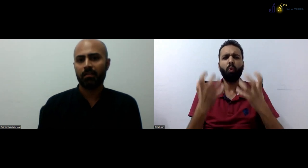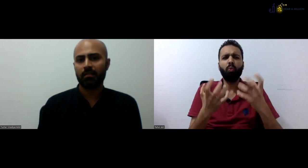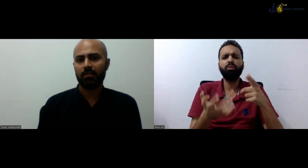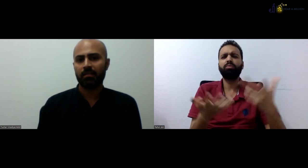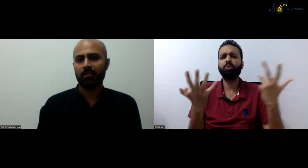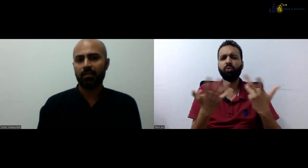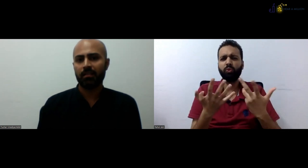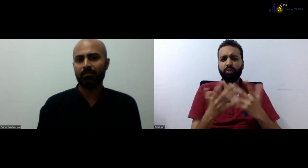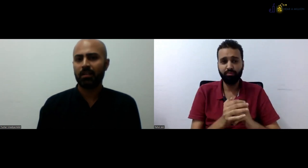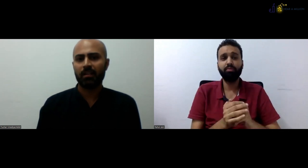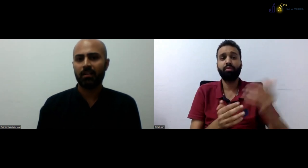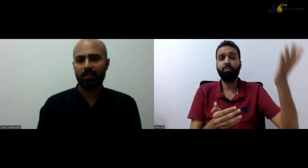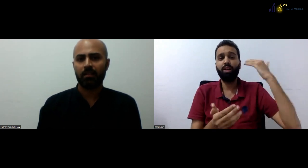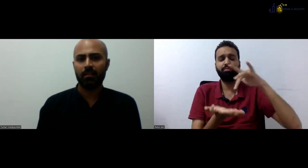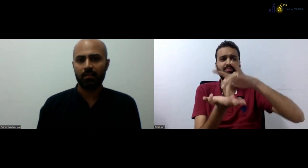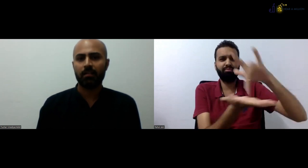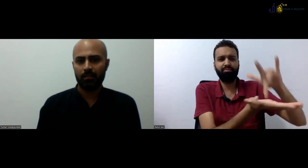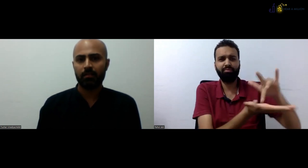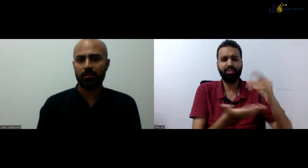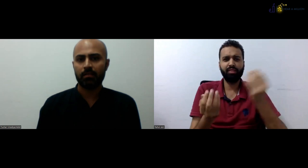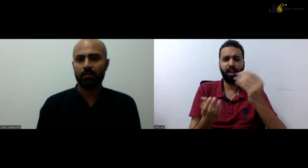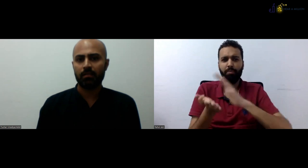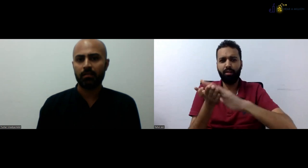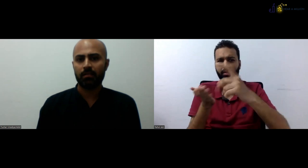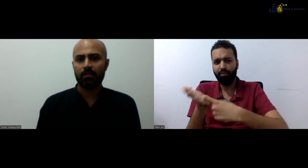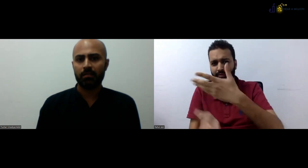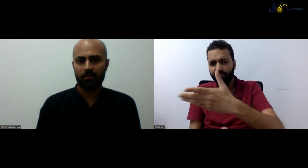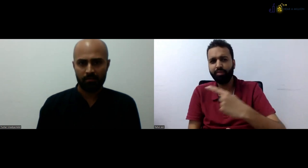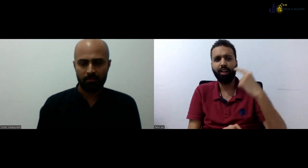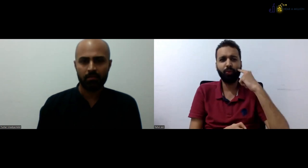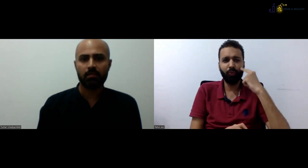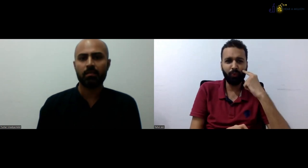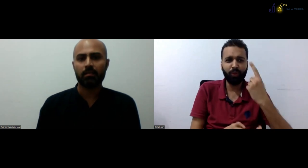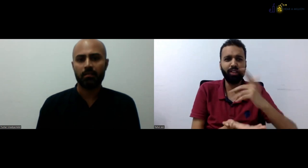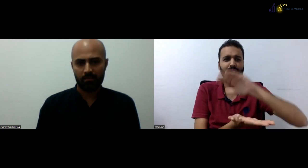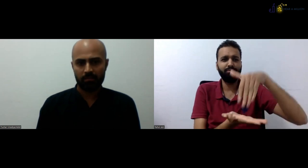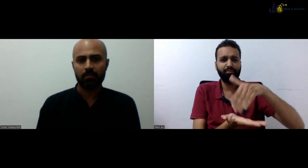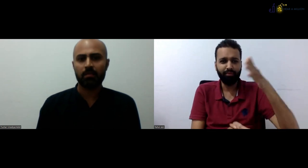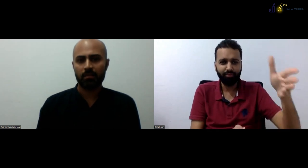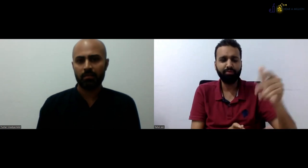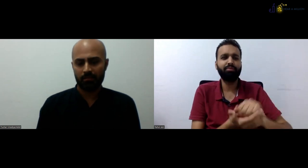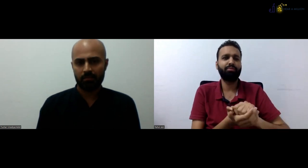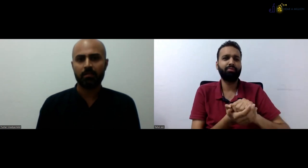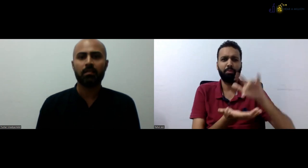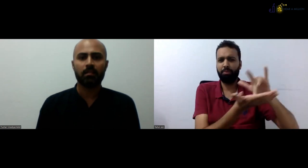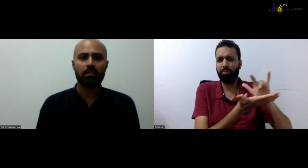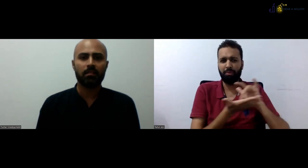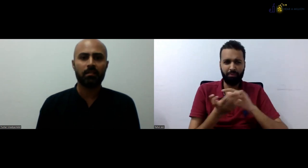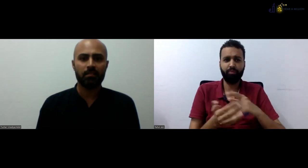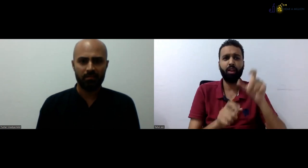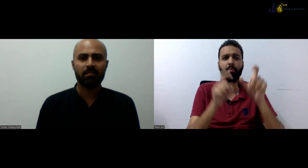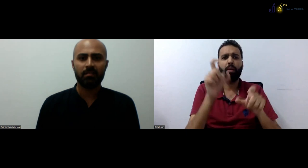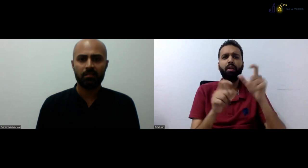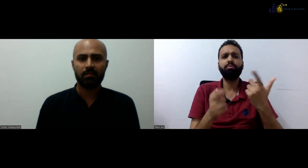DTISL course approved. So finally, we got it approved. So the DTISL program at Haryana, at